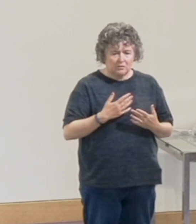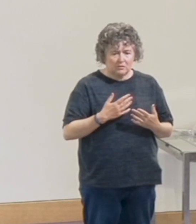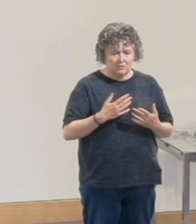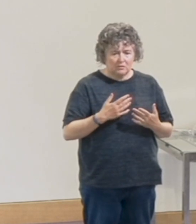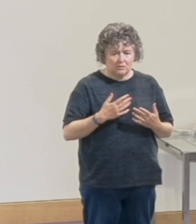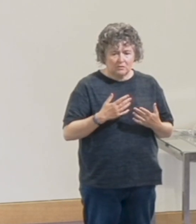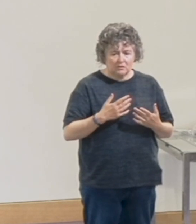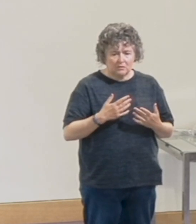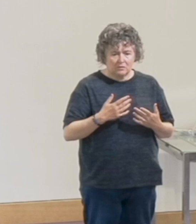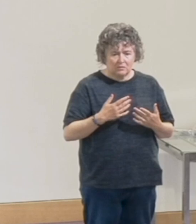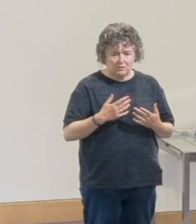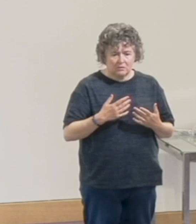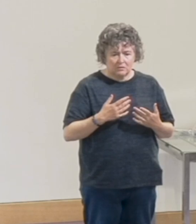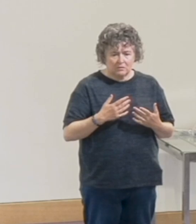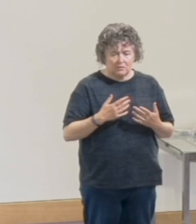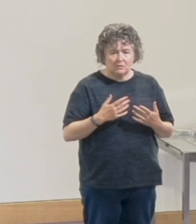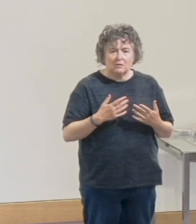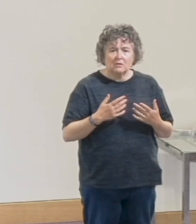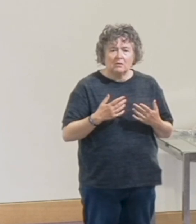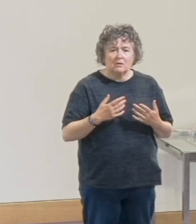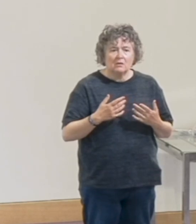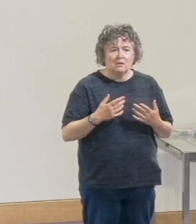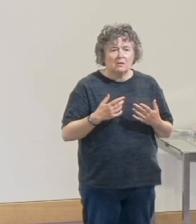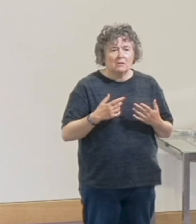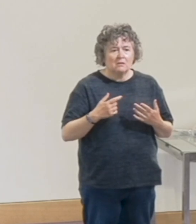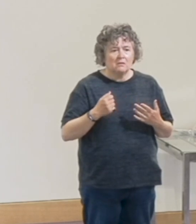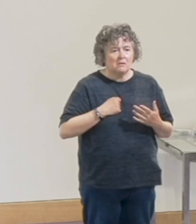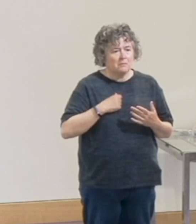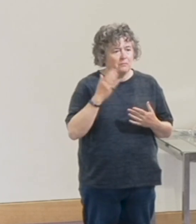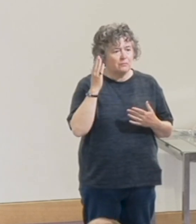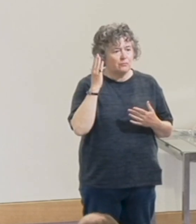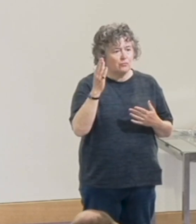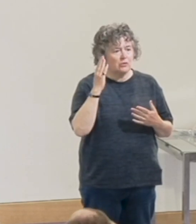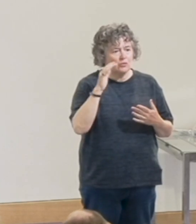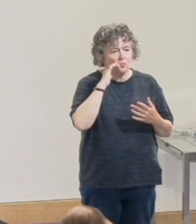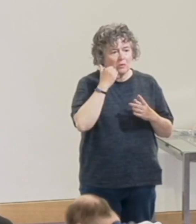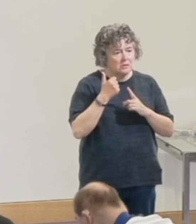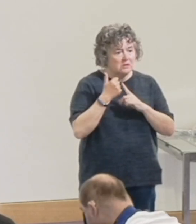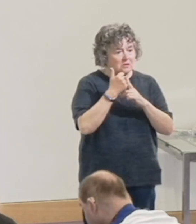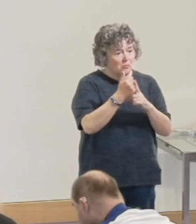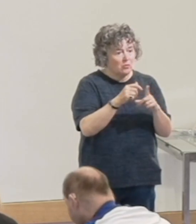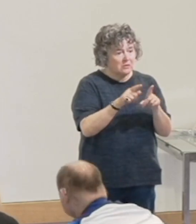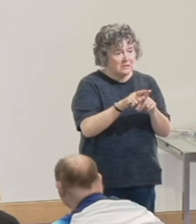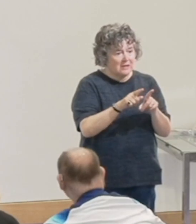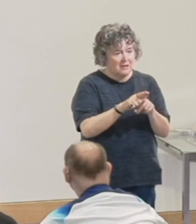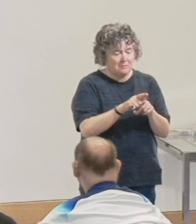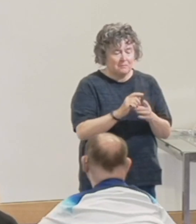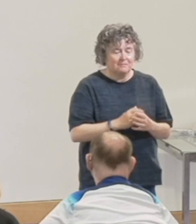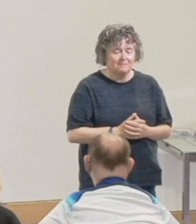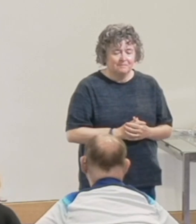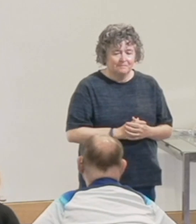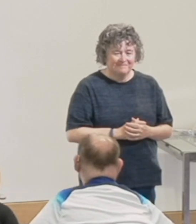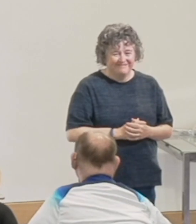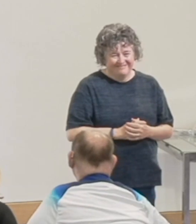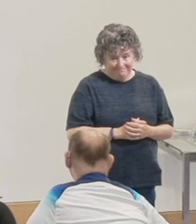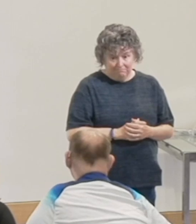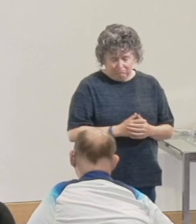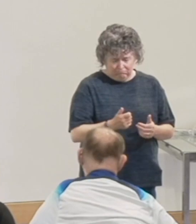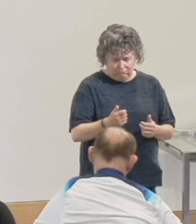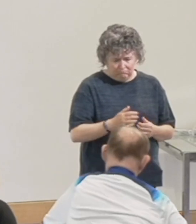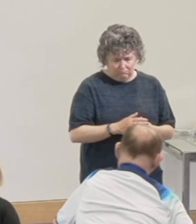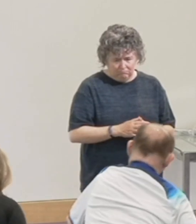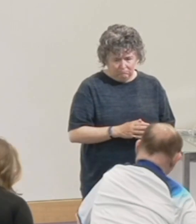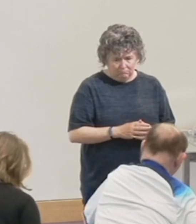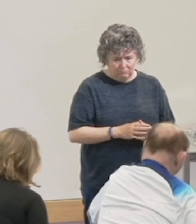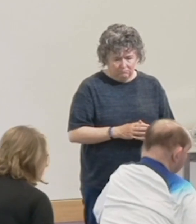And I think part of what I'm going to say today is going to back that up too. And I love it when God is on the move, you know, in these ways.